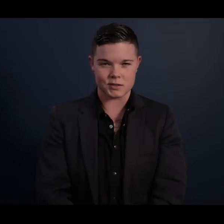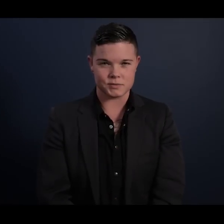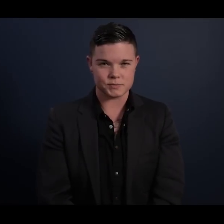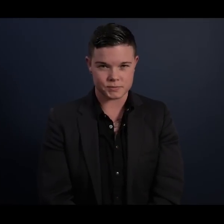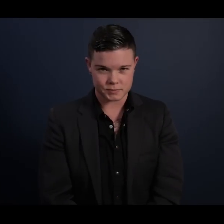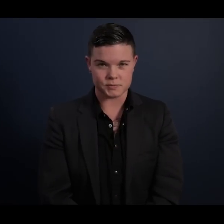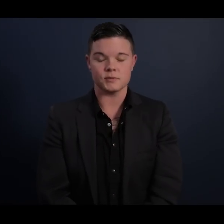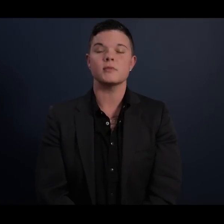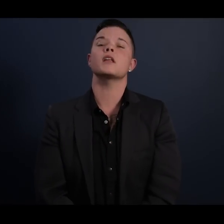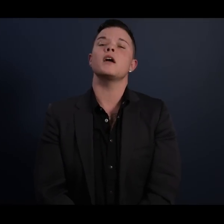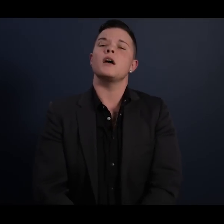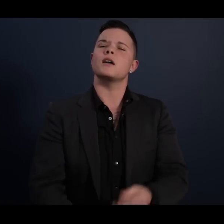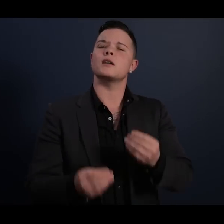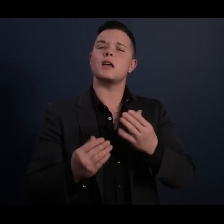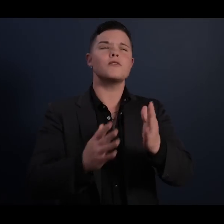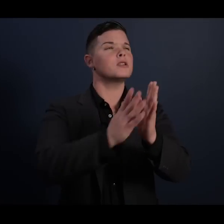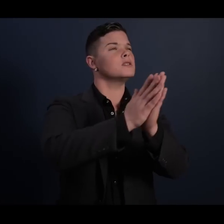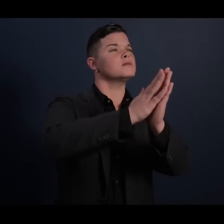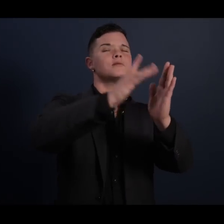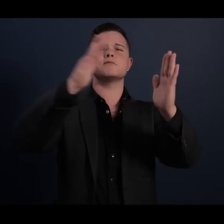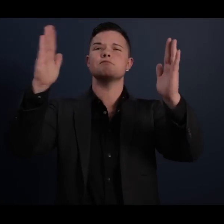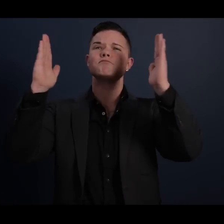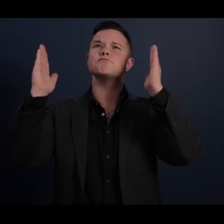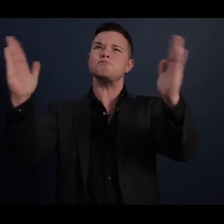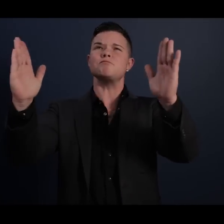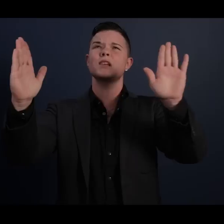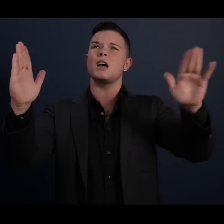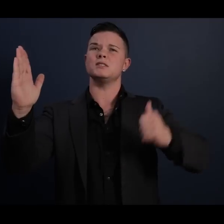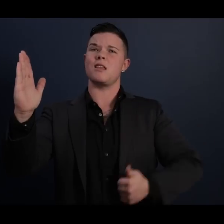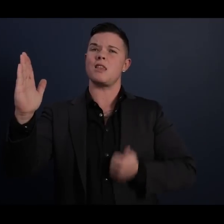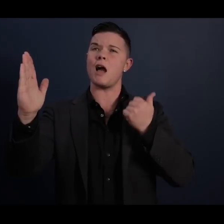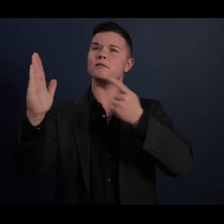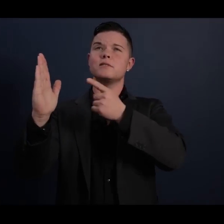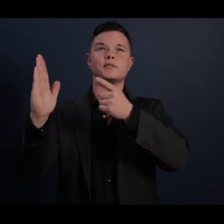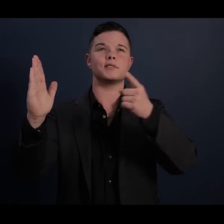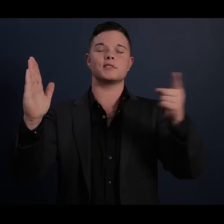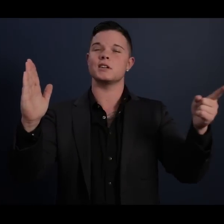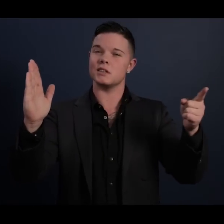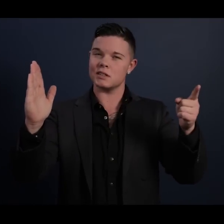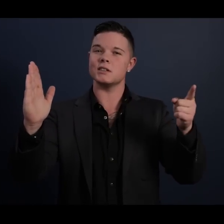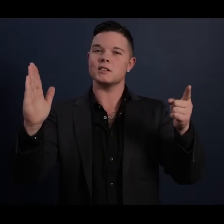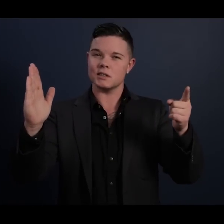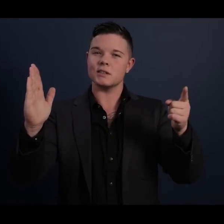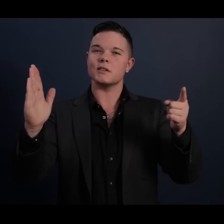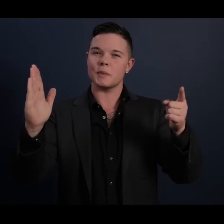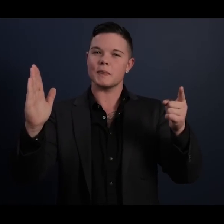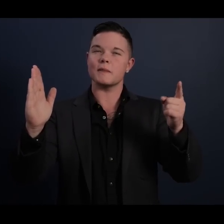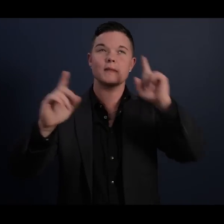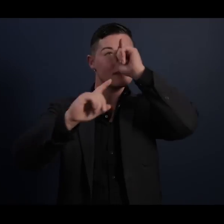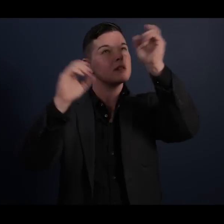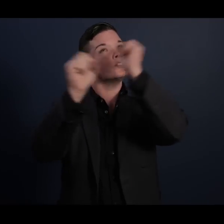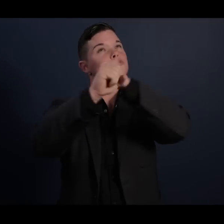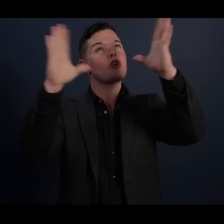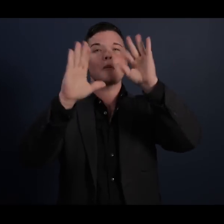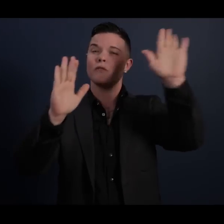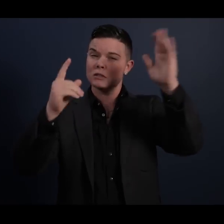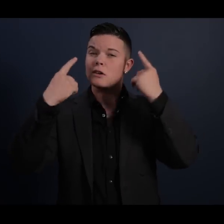Given the sweep of his life, the scope of his accomplishments, the